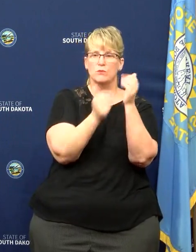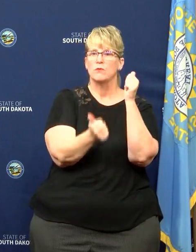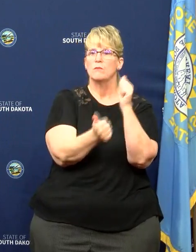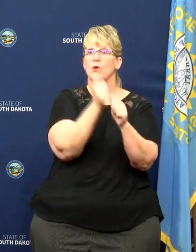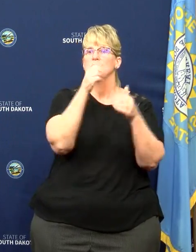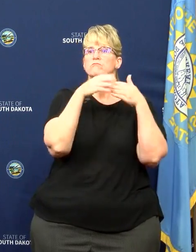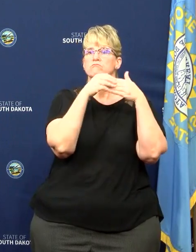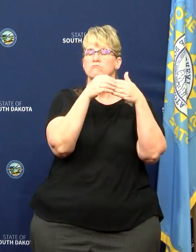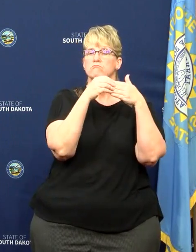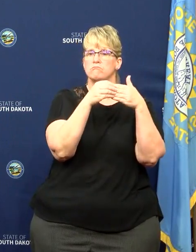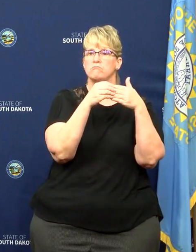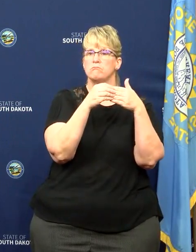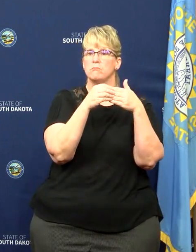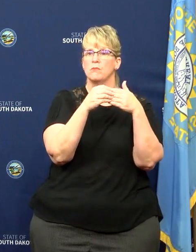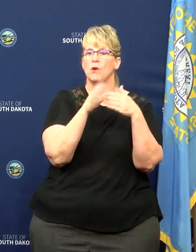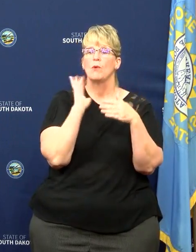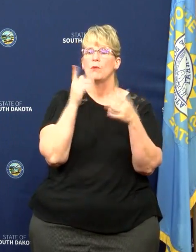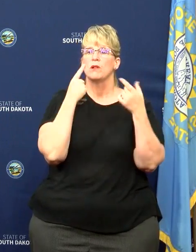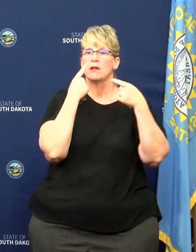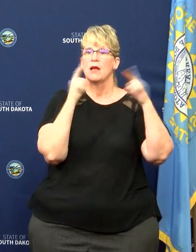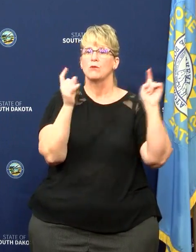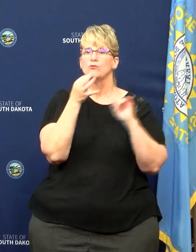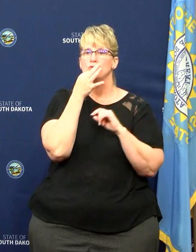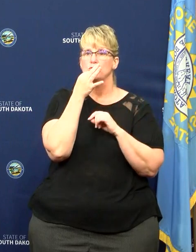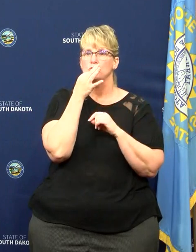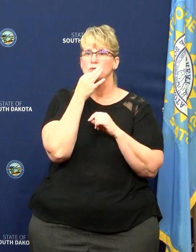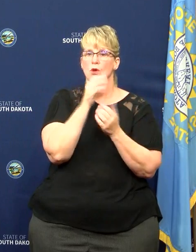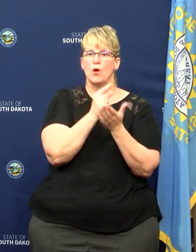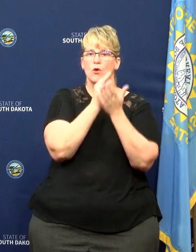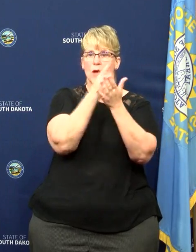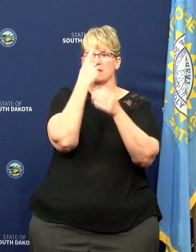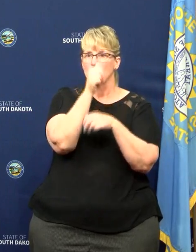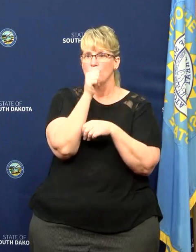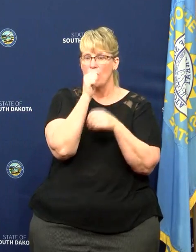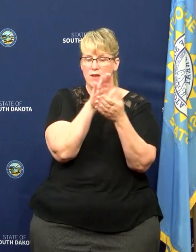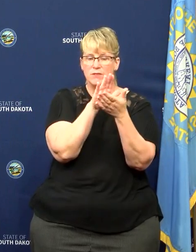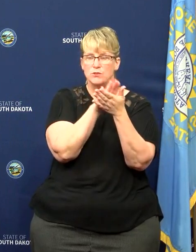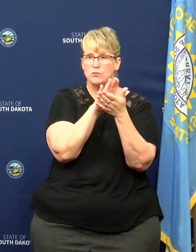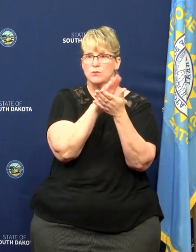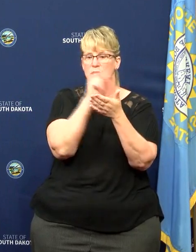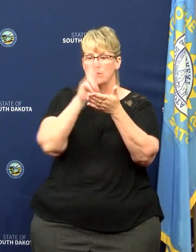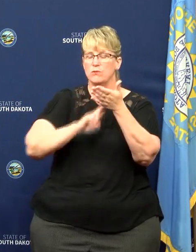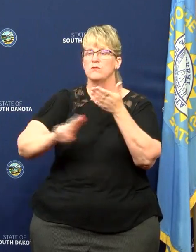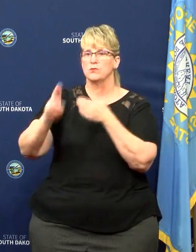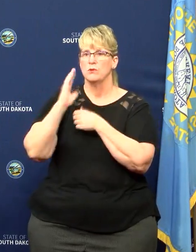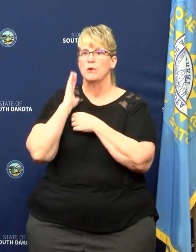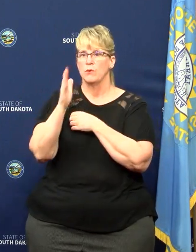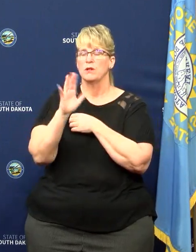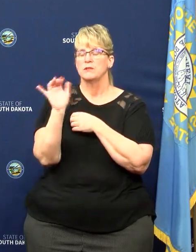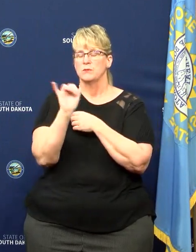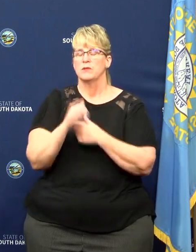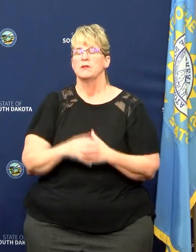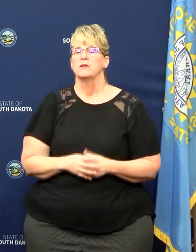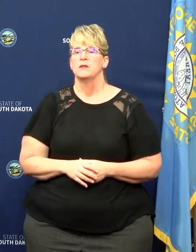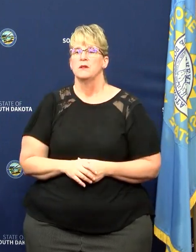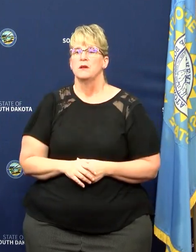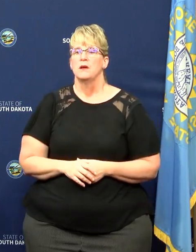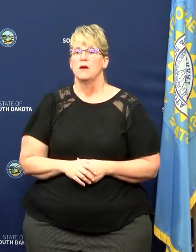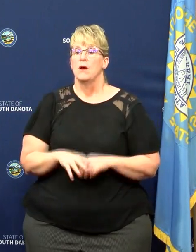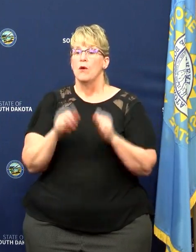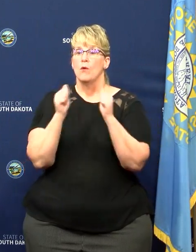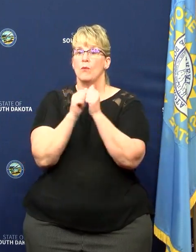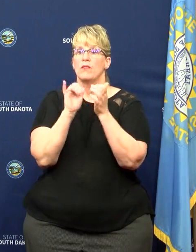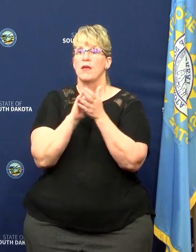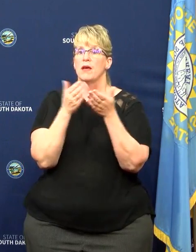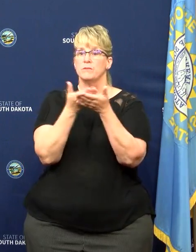most flexibility. And we'll be announcing soon grants for private schools and for universities as well. With that,